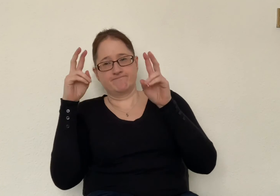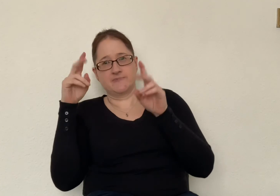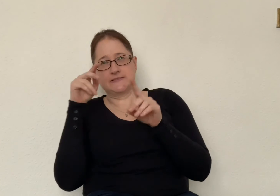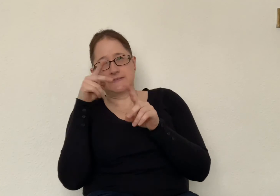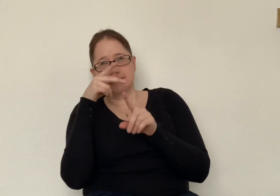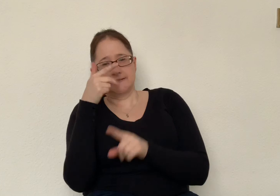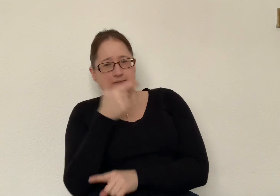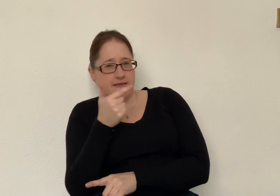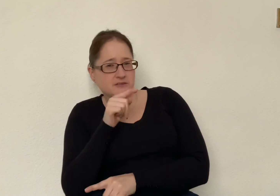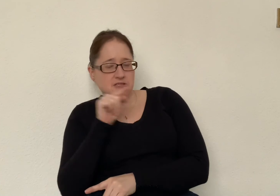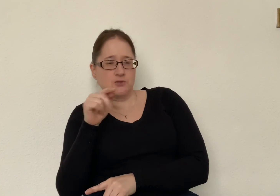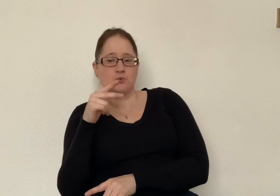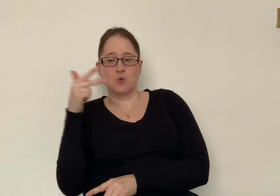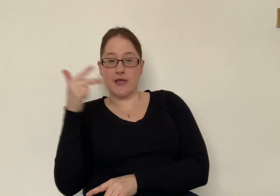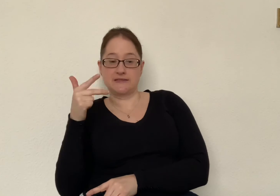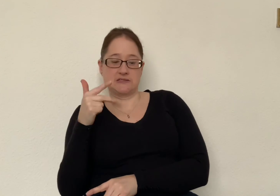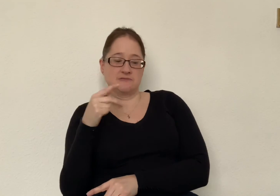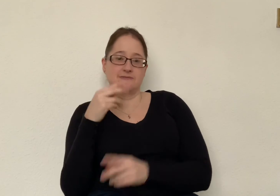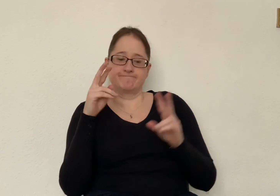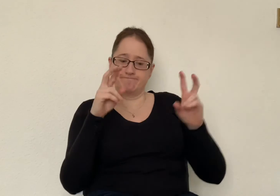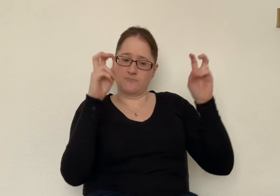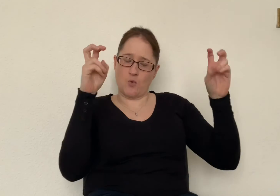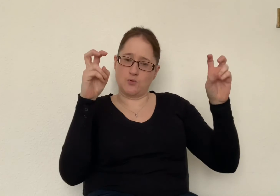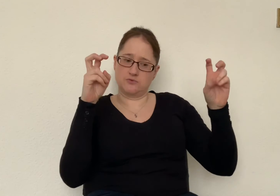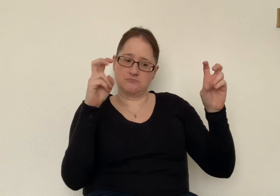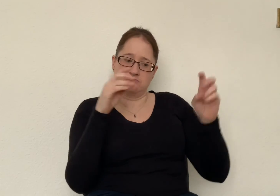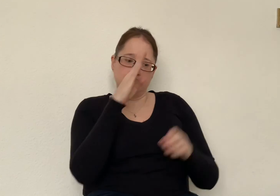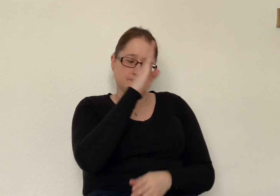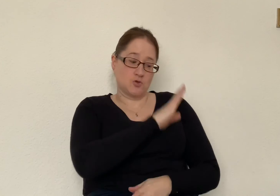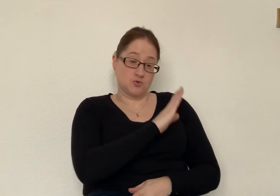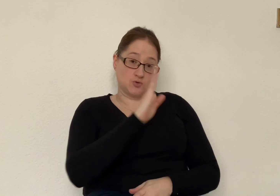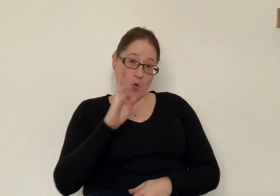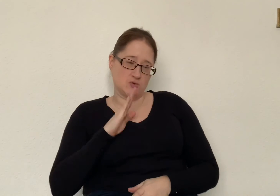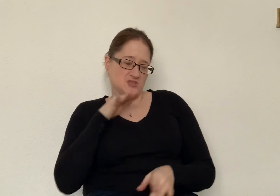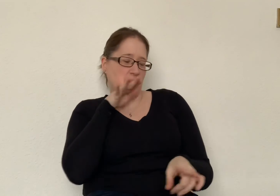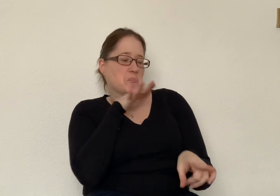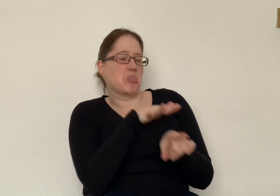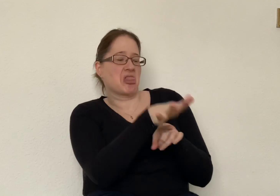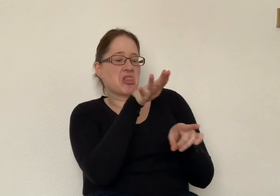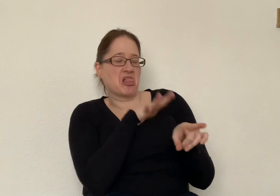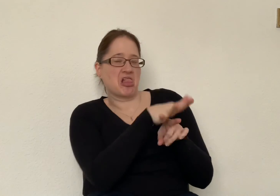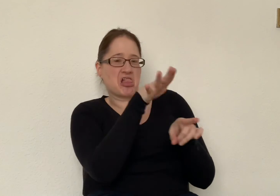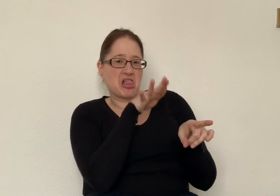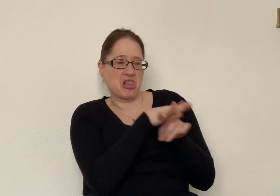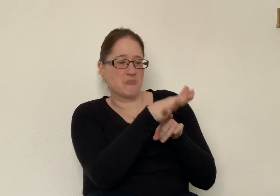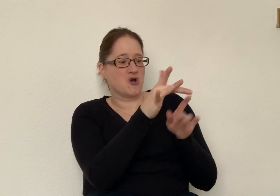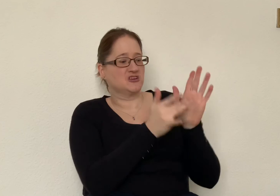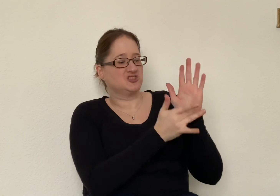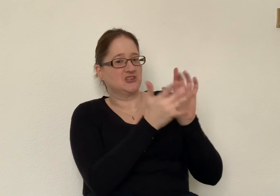mocked Jesus putting a purple robe and a crown of thorns on his head